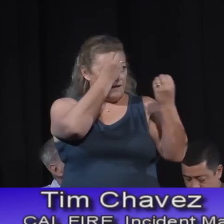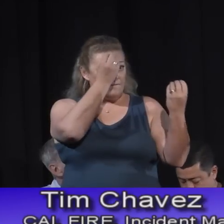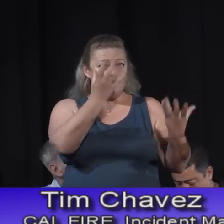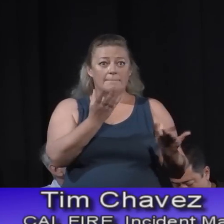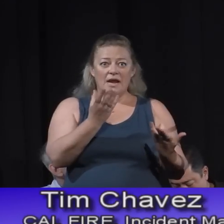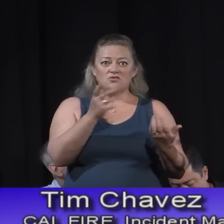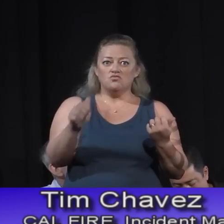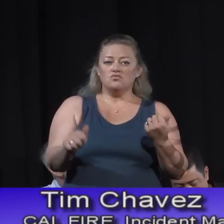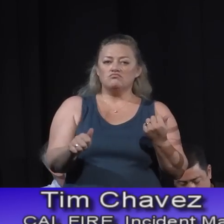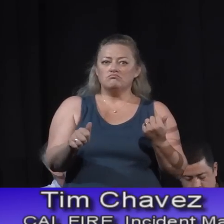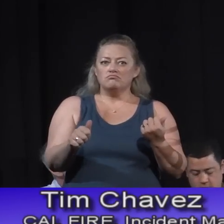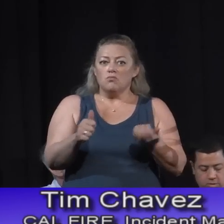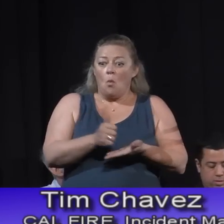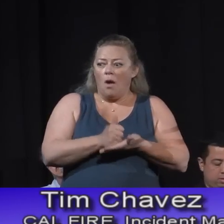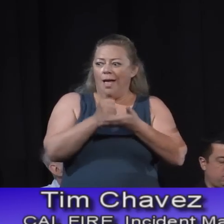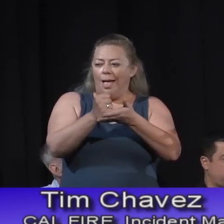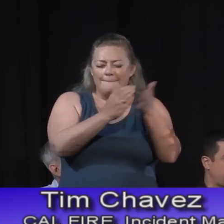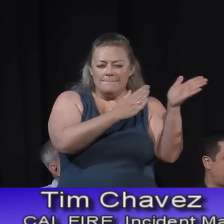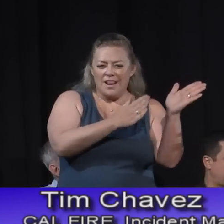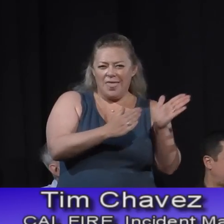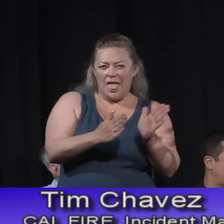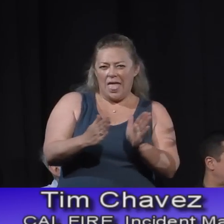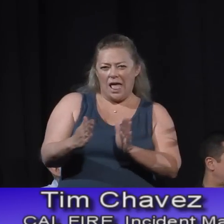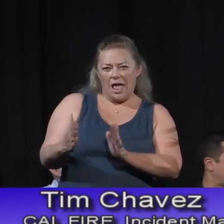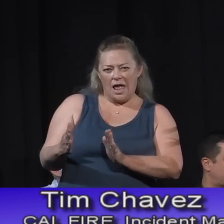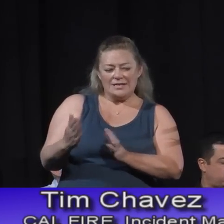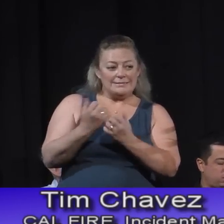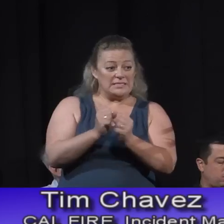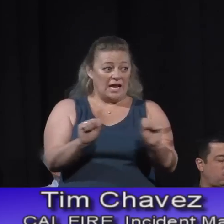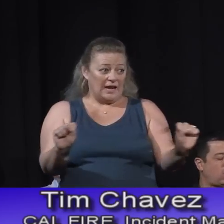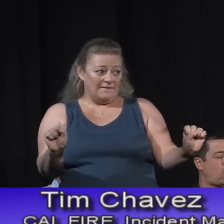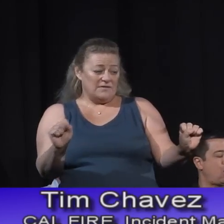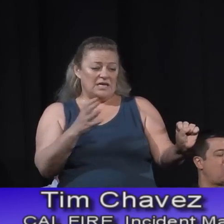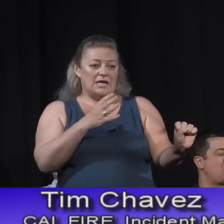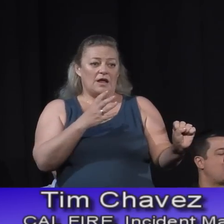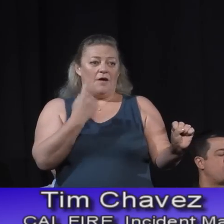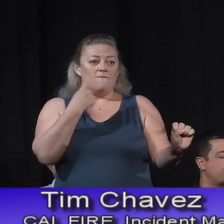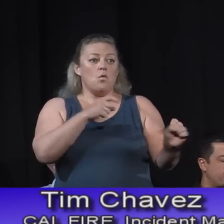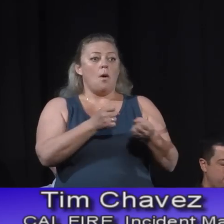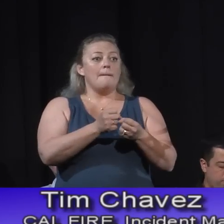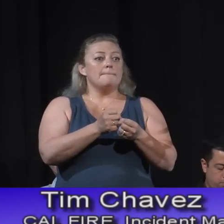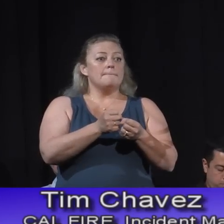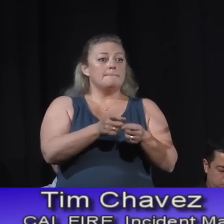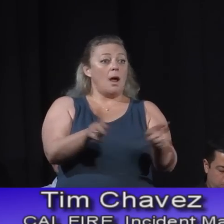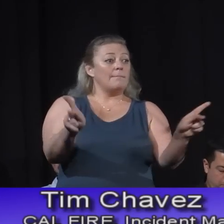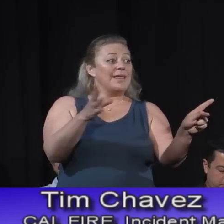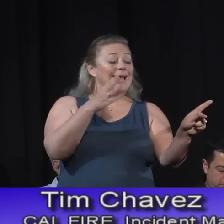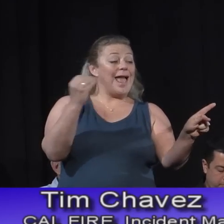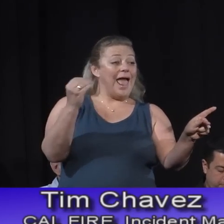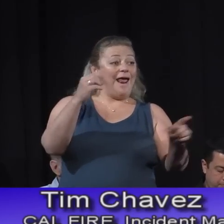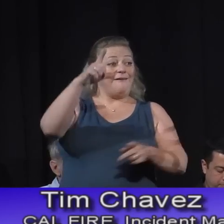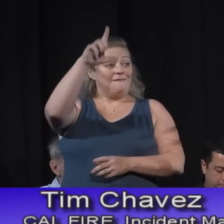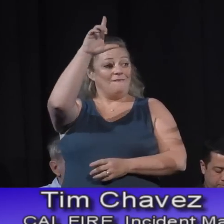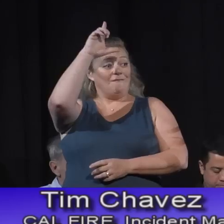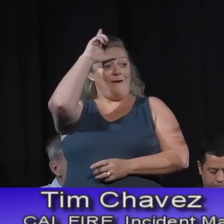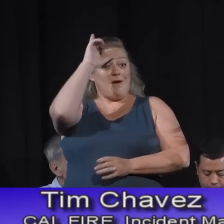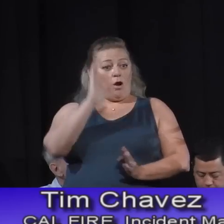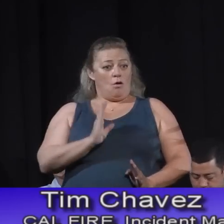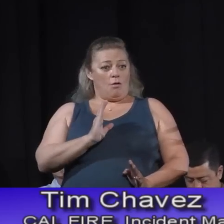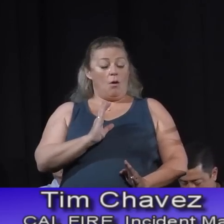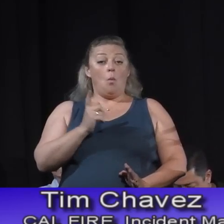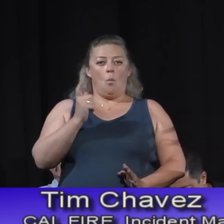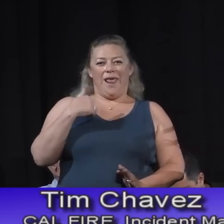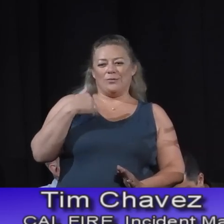in planning operations and safety for firefighters and the public. When I was a young firefighter, we suggest